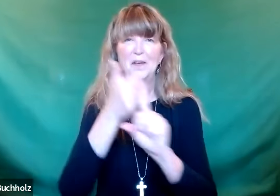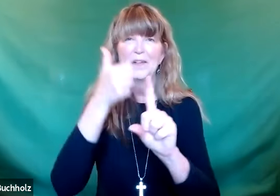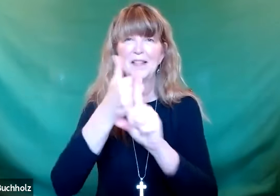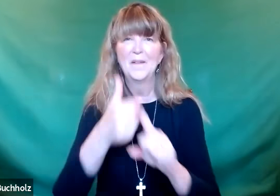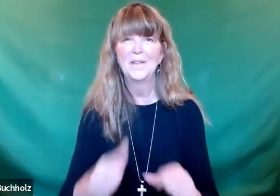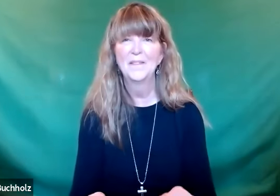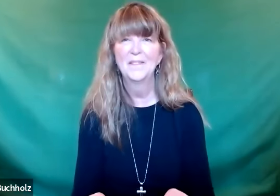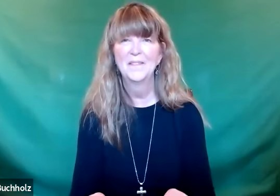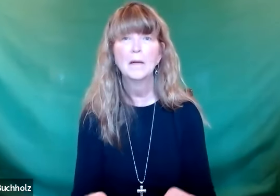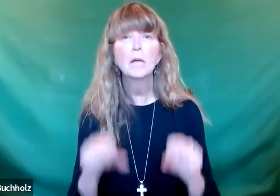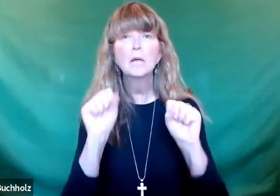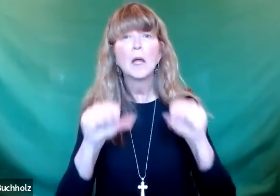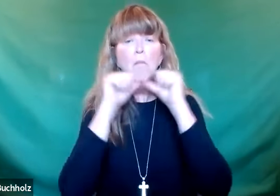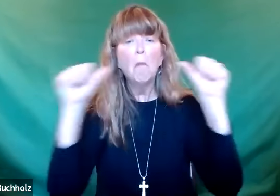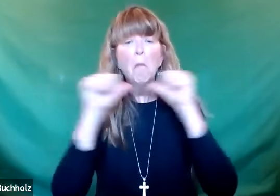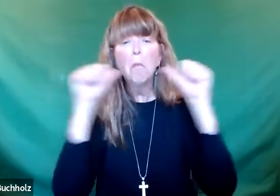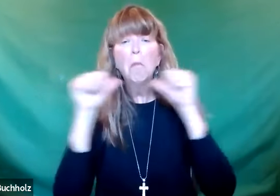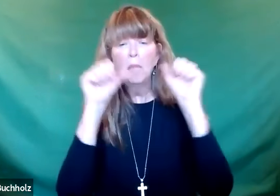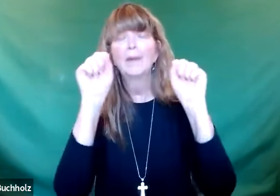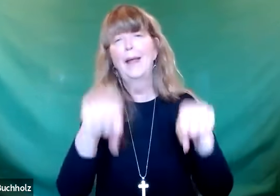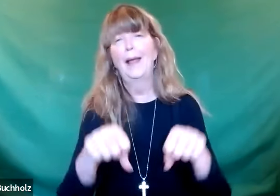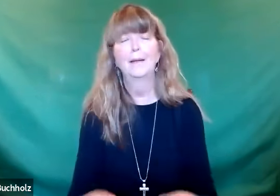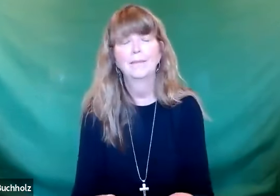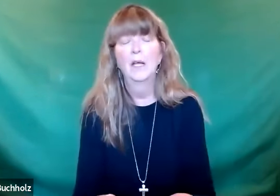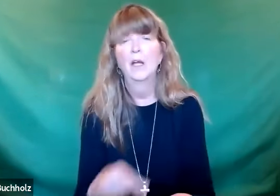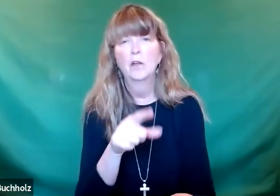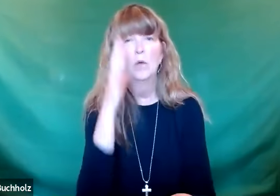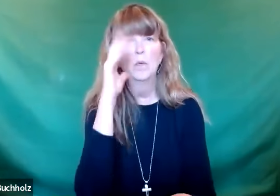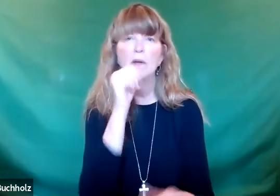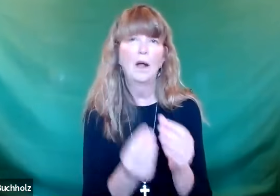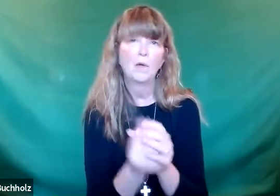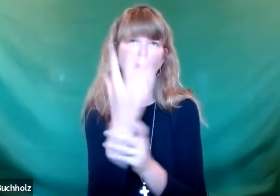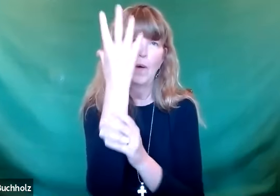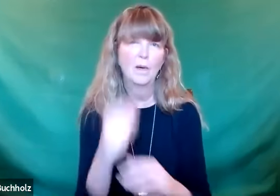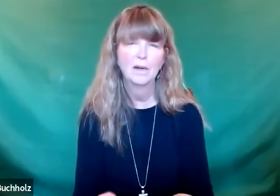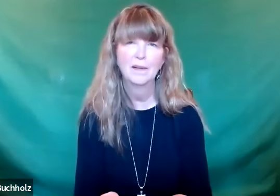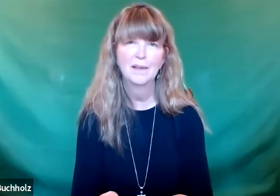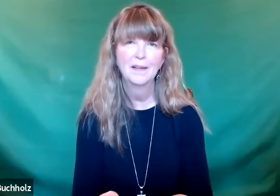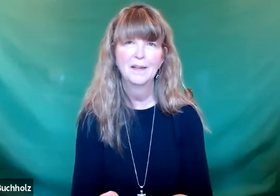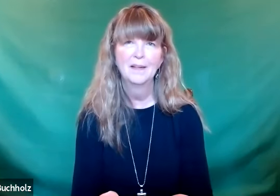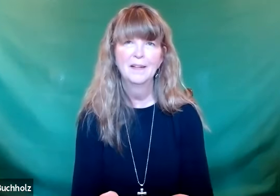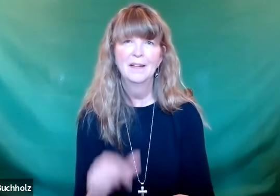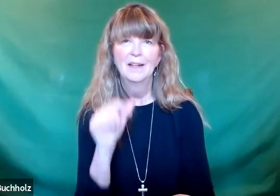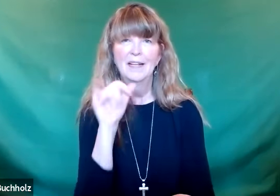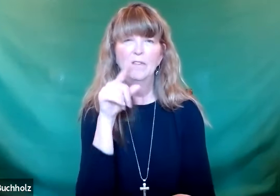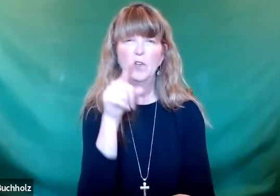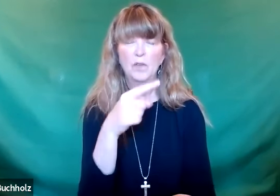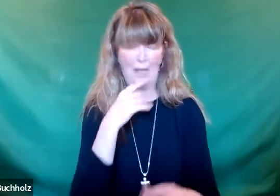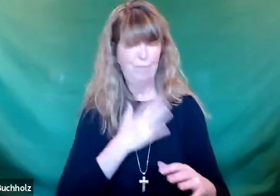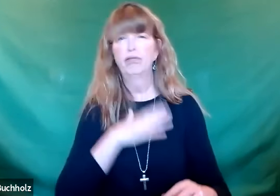And it's really important that you be honest with yourselves. You can easily deny things. That's easy. And then you're not going to